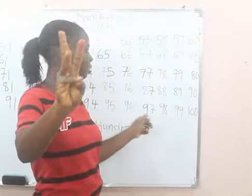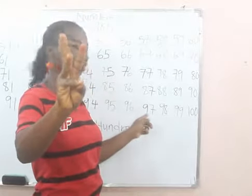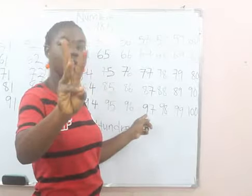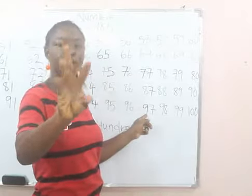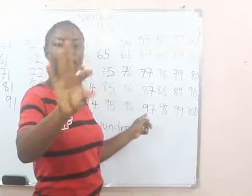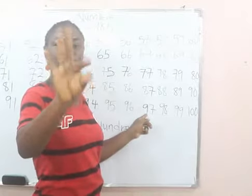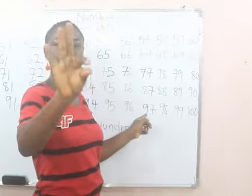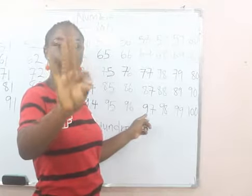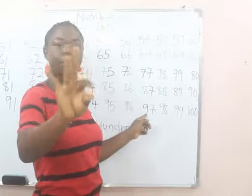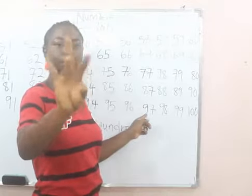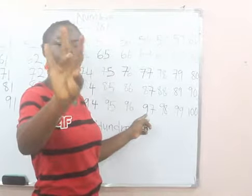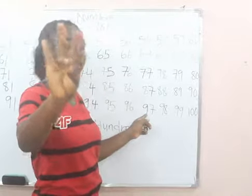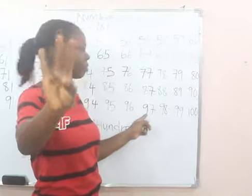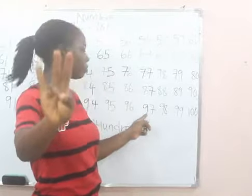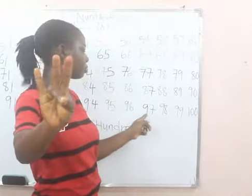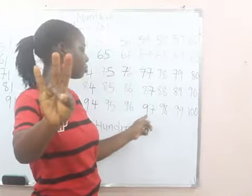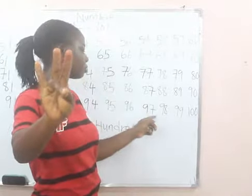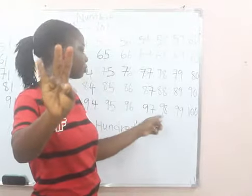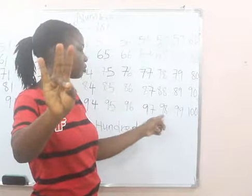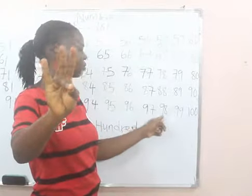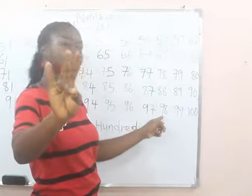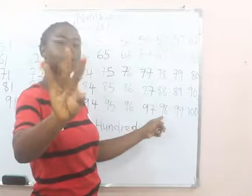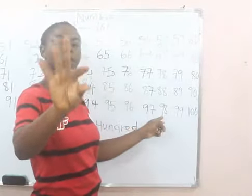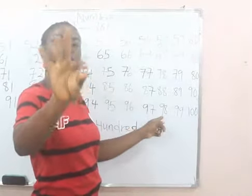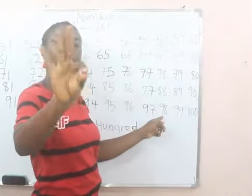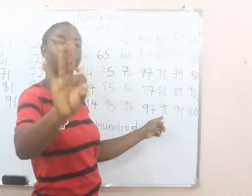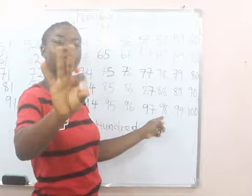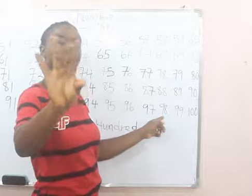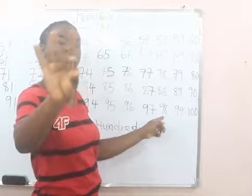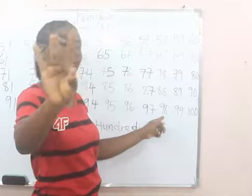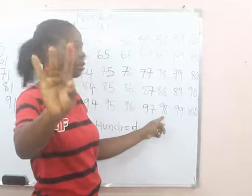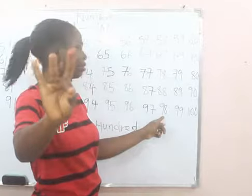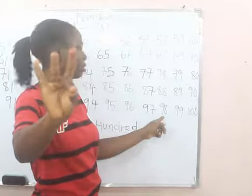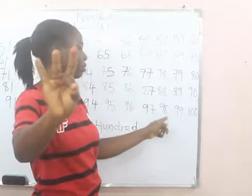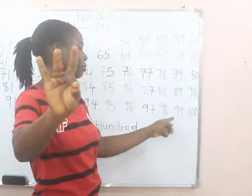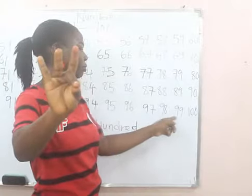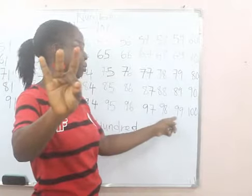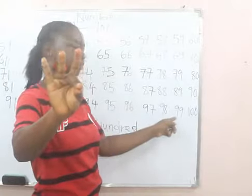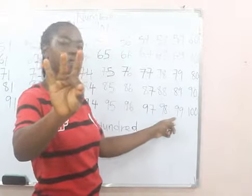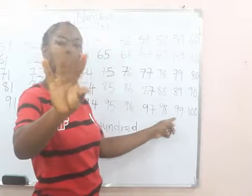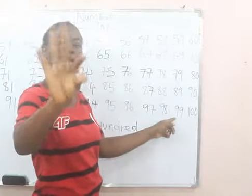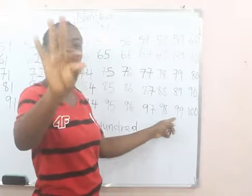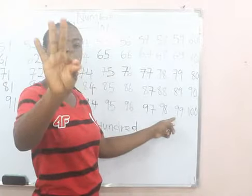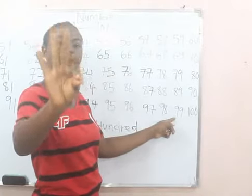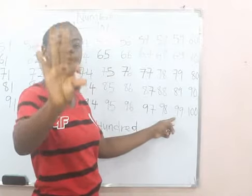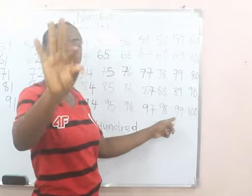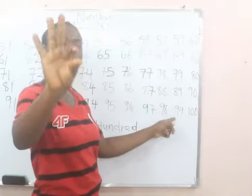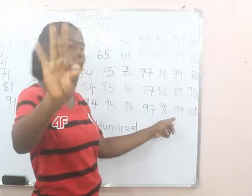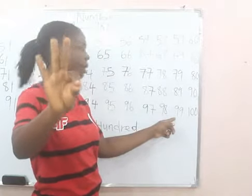97, 98, 99,